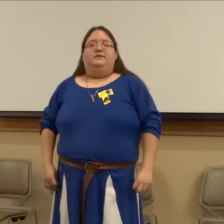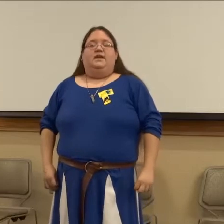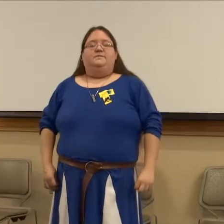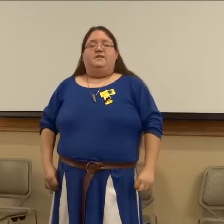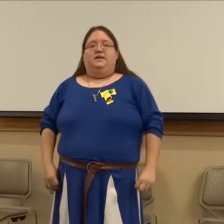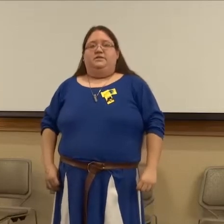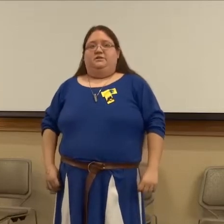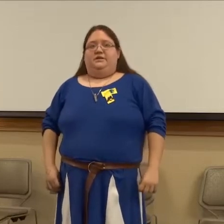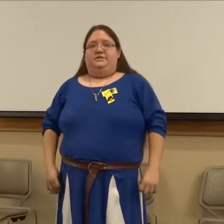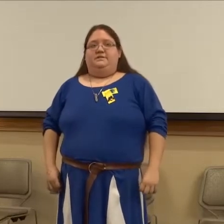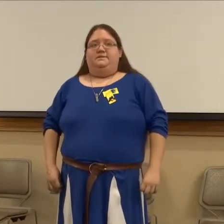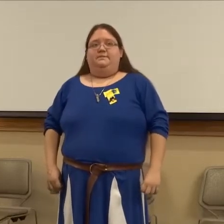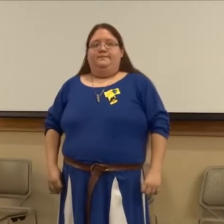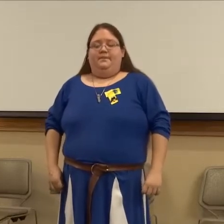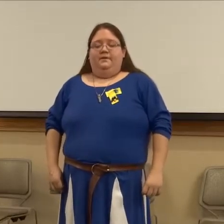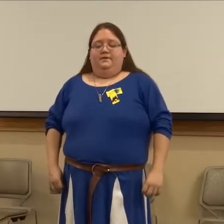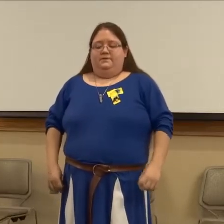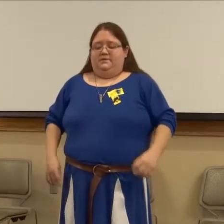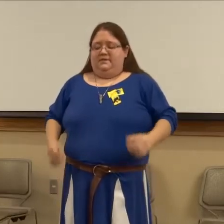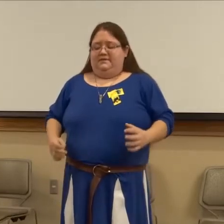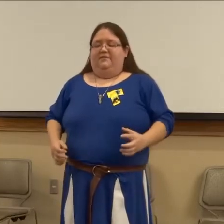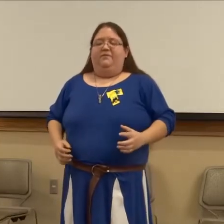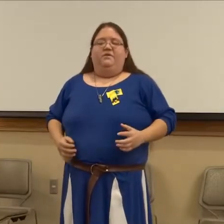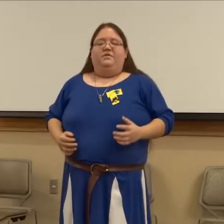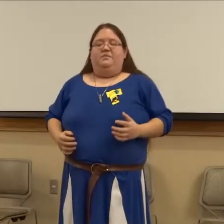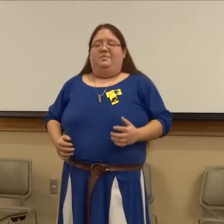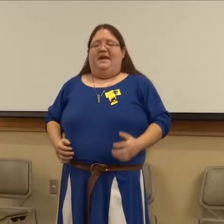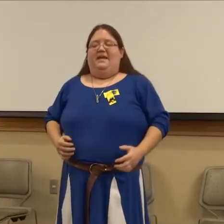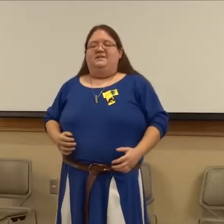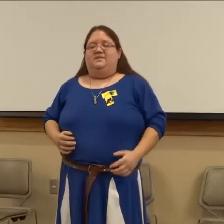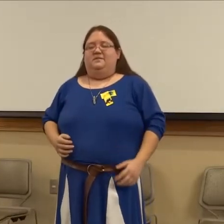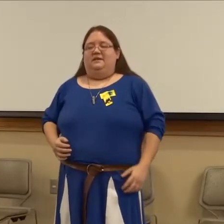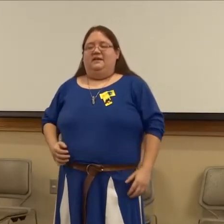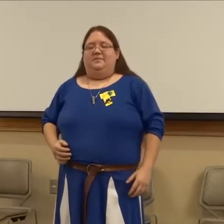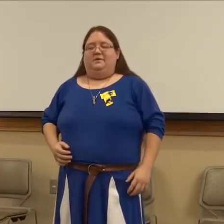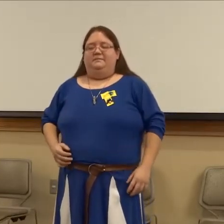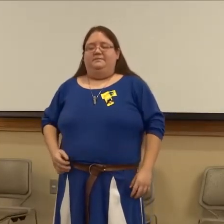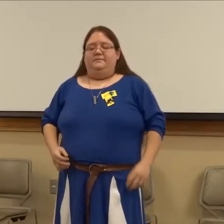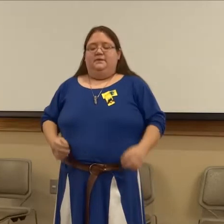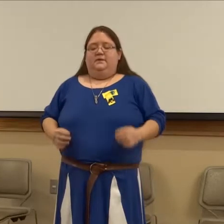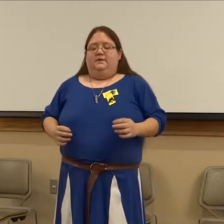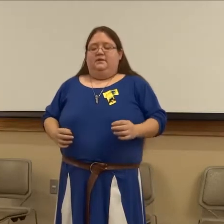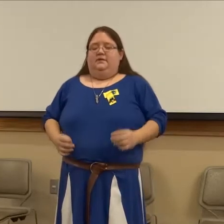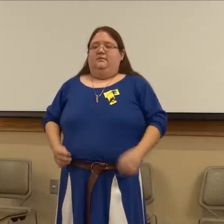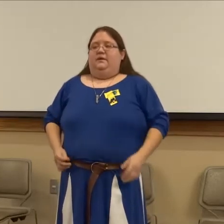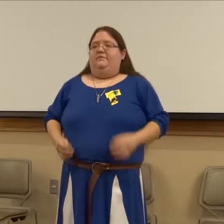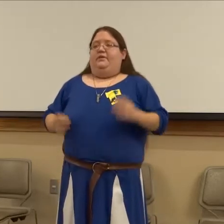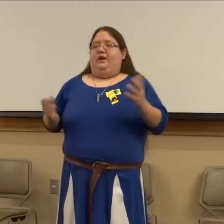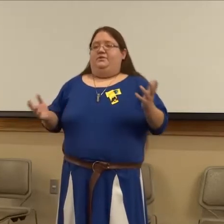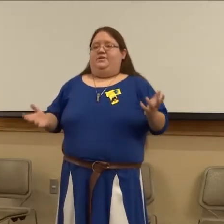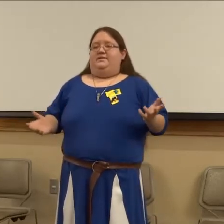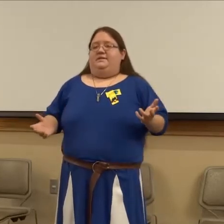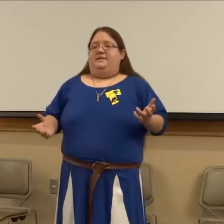times nine generations, to suffer the pains of labor, whenever their country is in need.